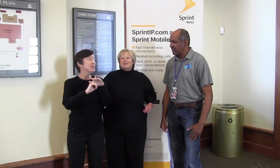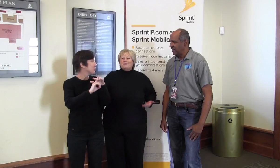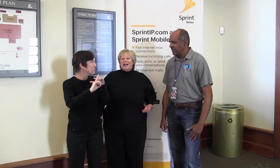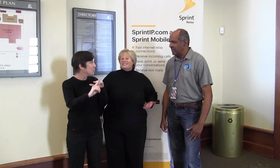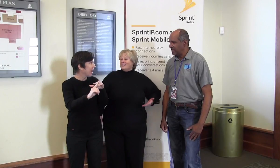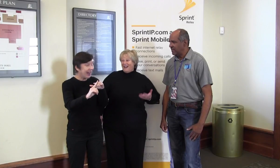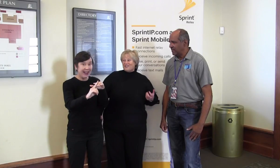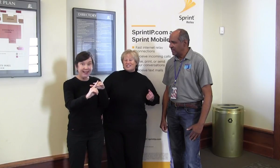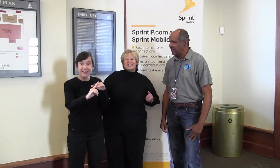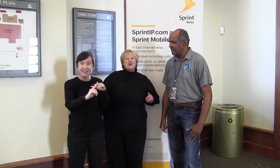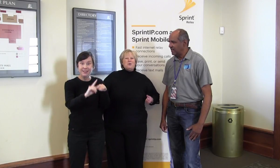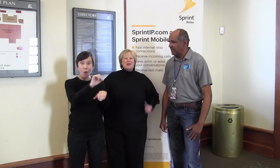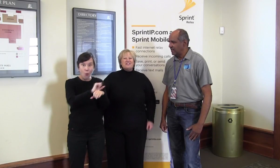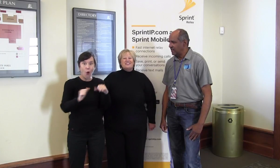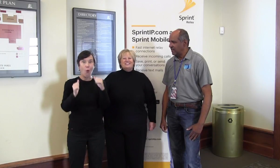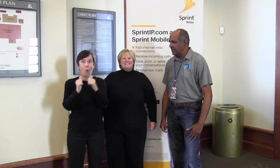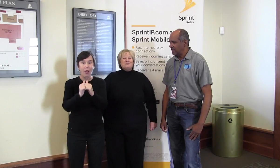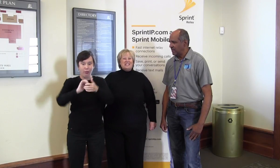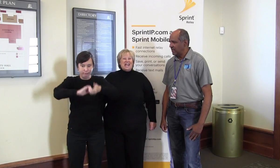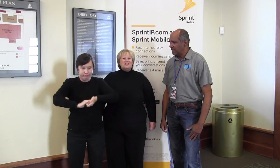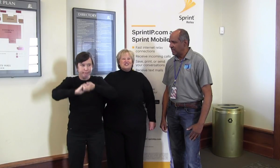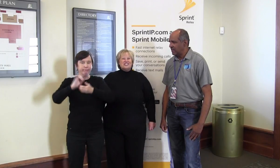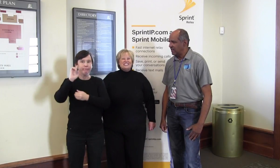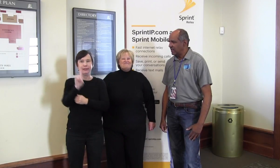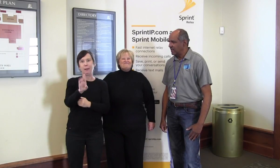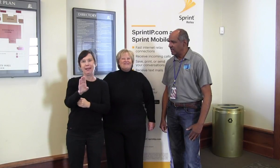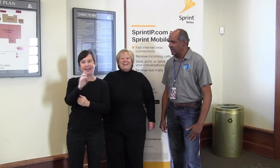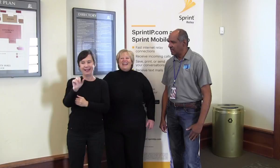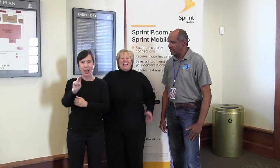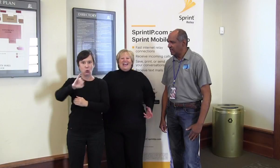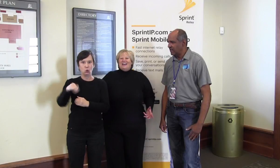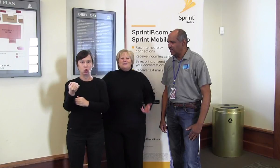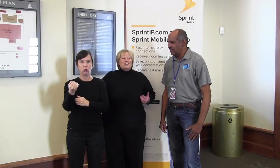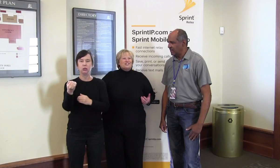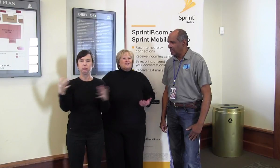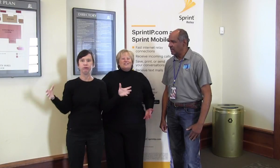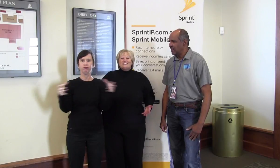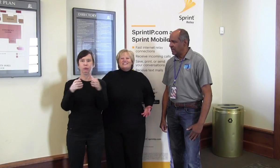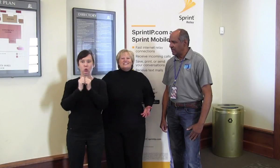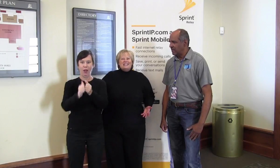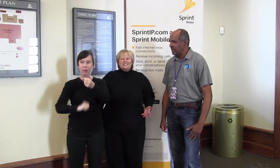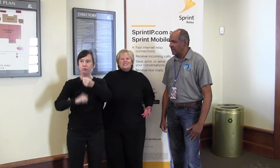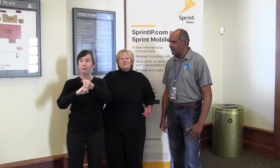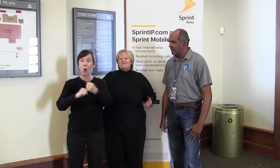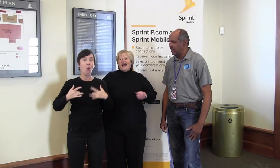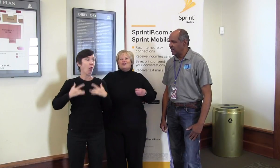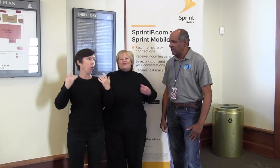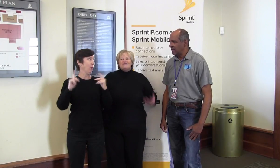combined efforts with DBCAN New Jersey. And we are just thrilled at the attendance. We've had great